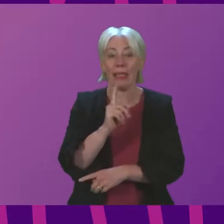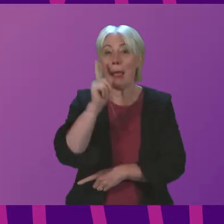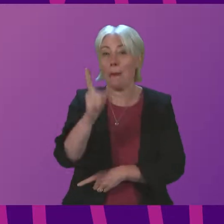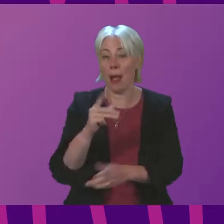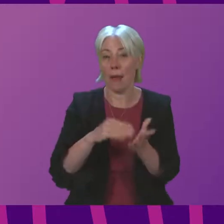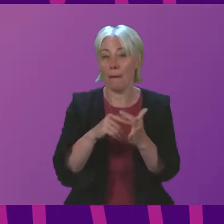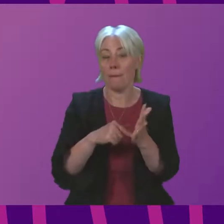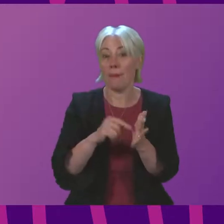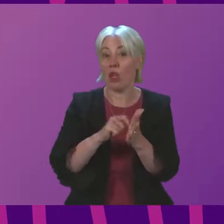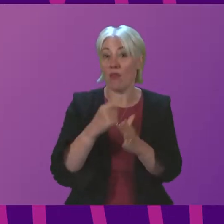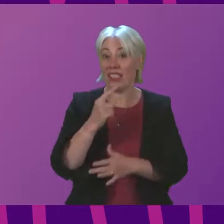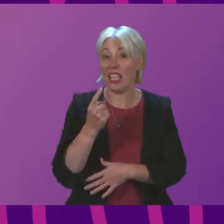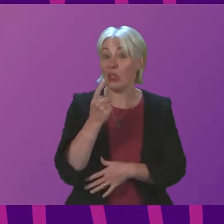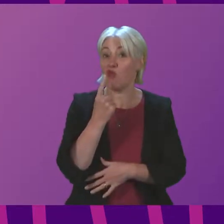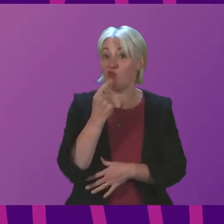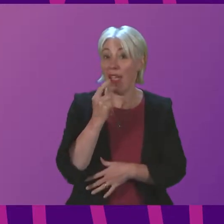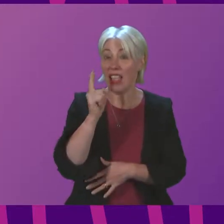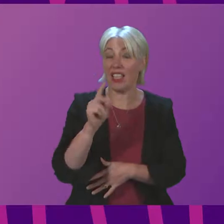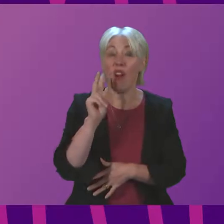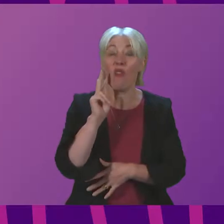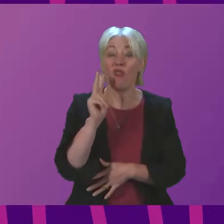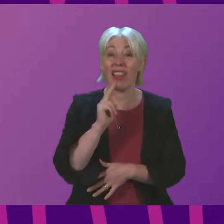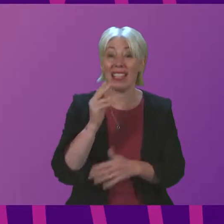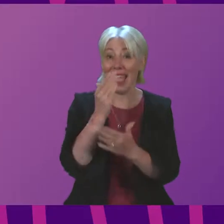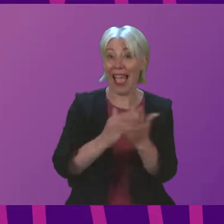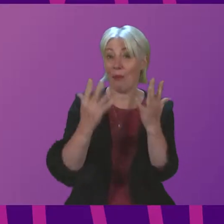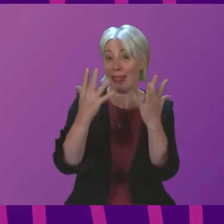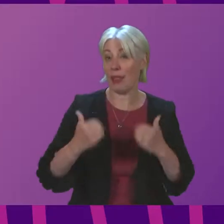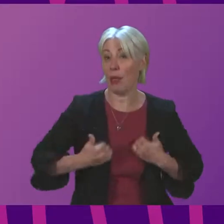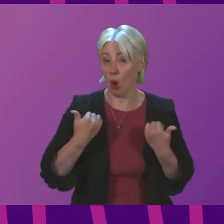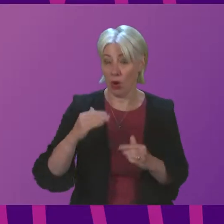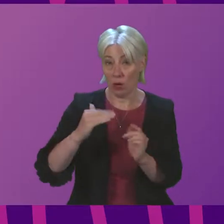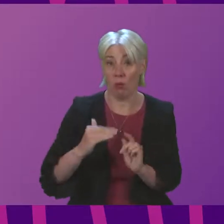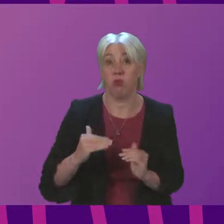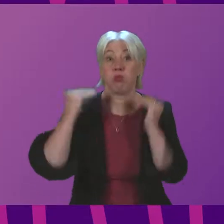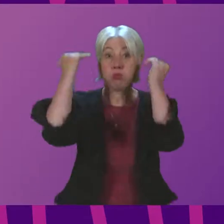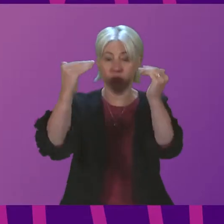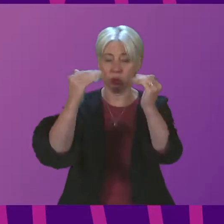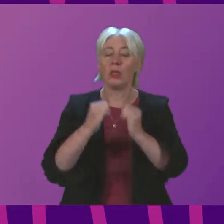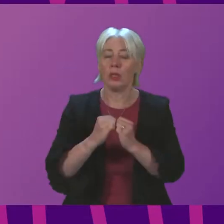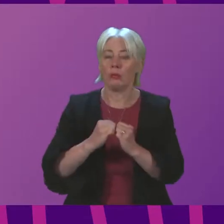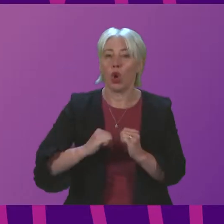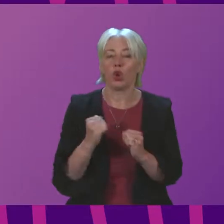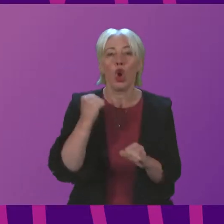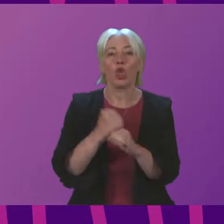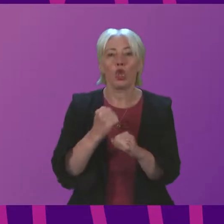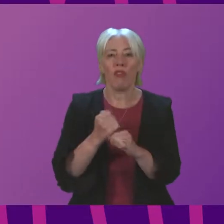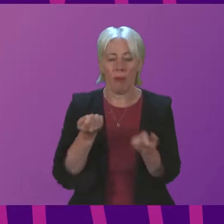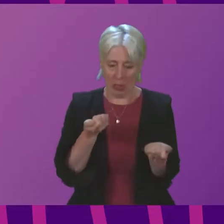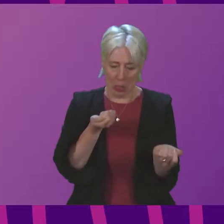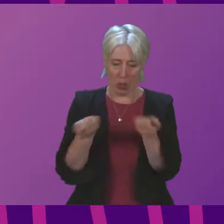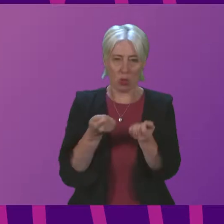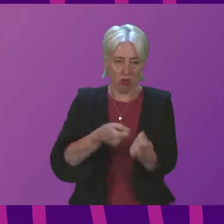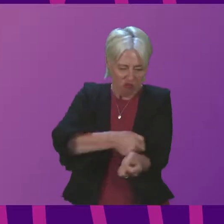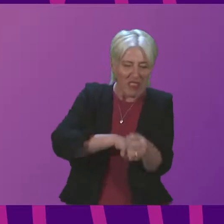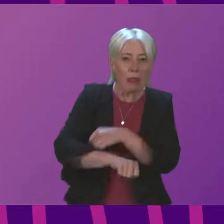escalated this to a red warning on Friday at 10.30am. The Scottish Government Resilience Committee met on Friday to be assured of